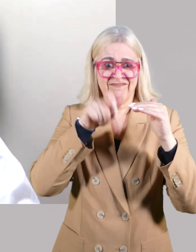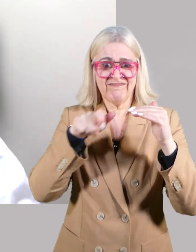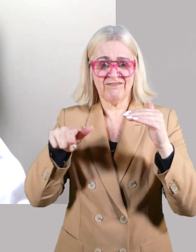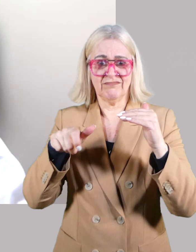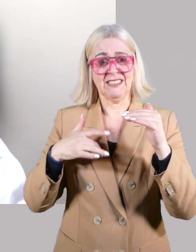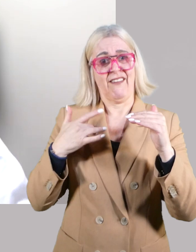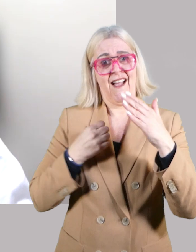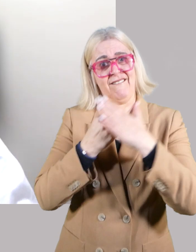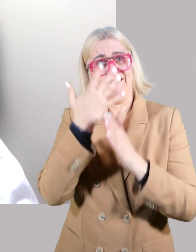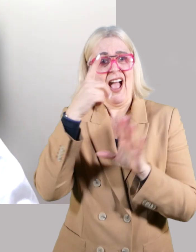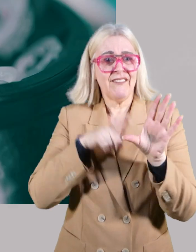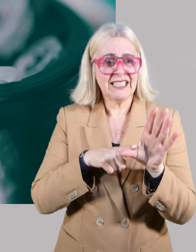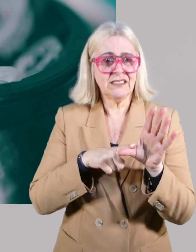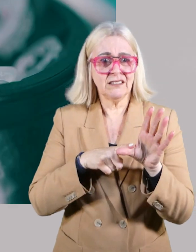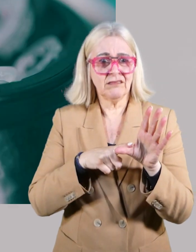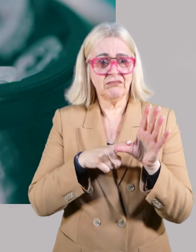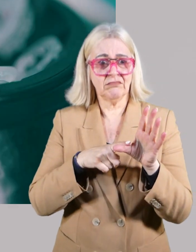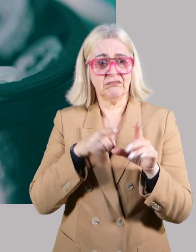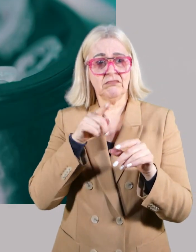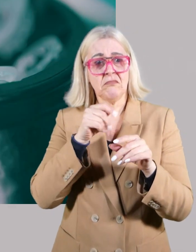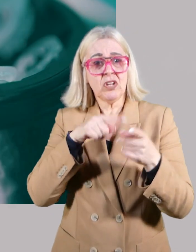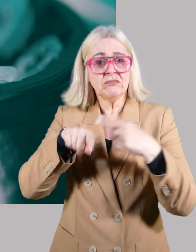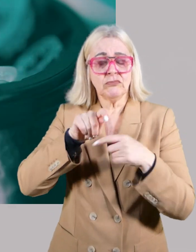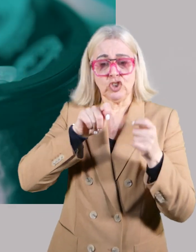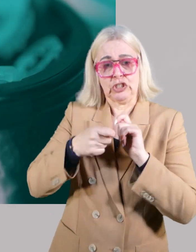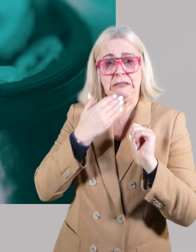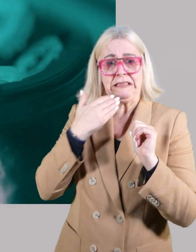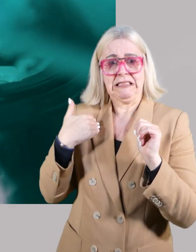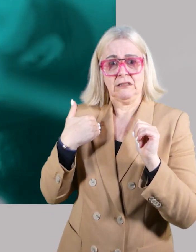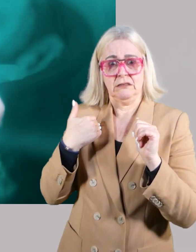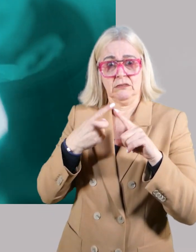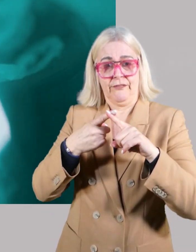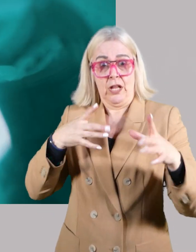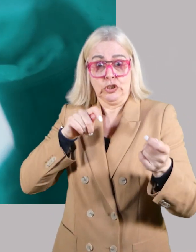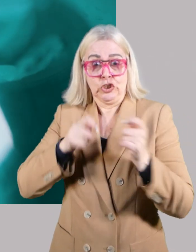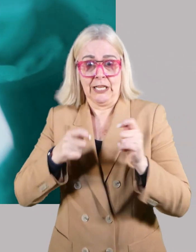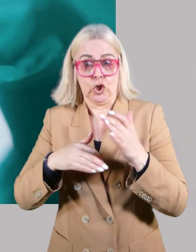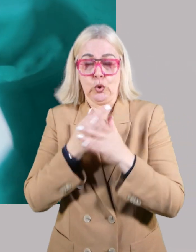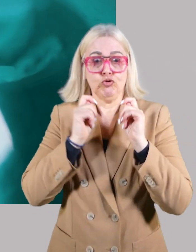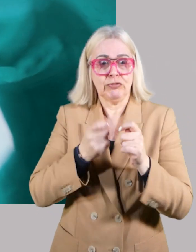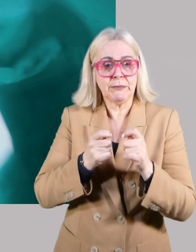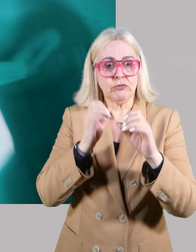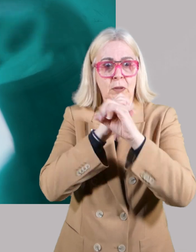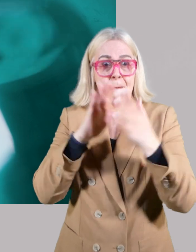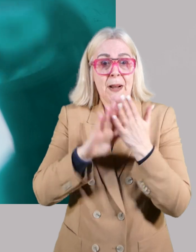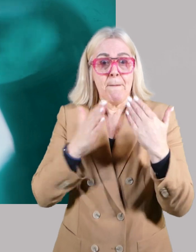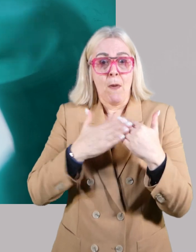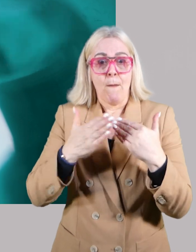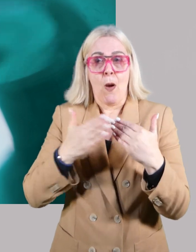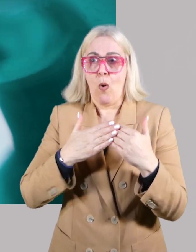surviving 5 years. Much of this has markedly changed in recent years, with an increasing acceleration in innovation, resulting in an